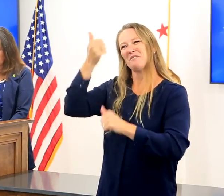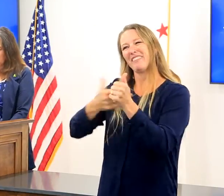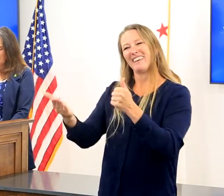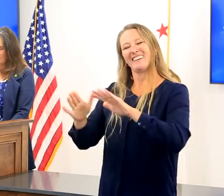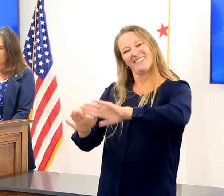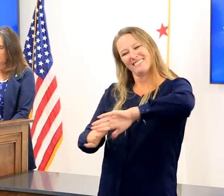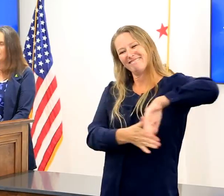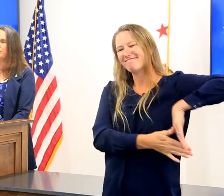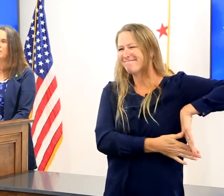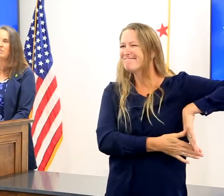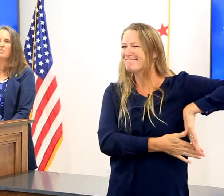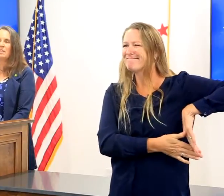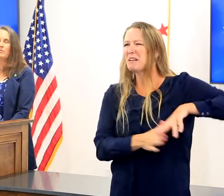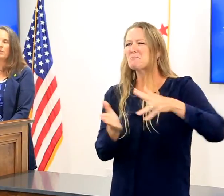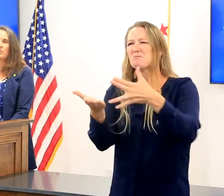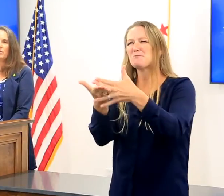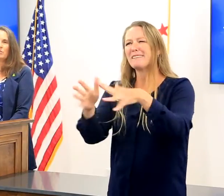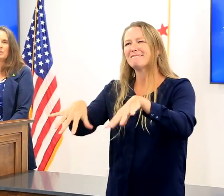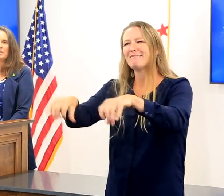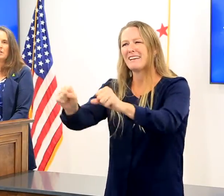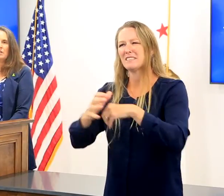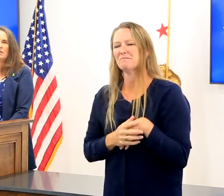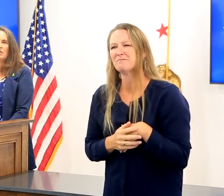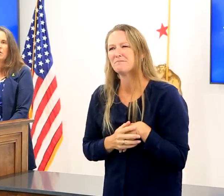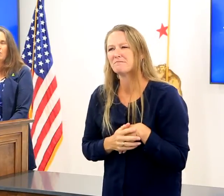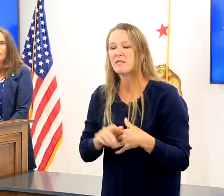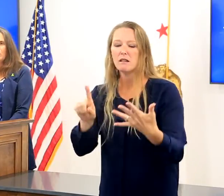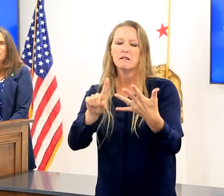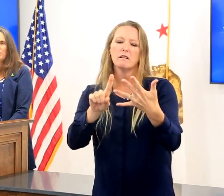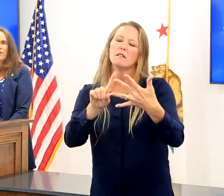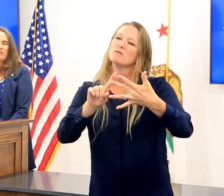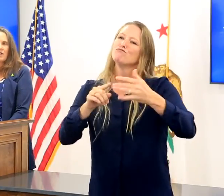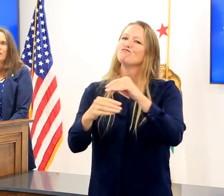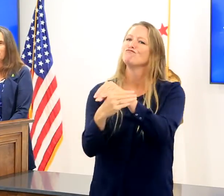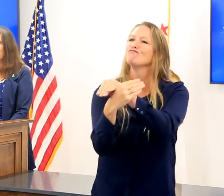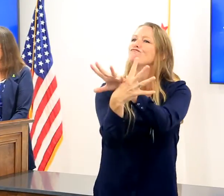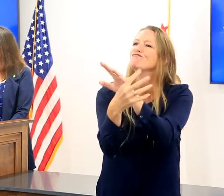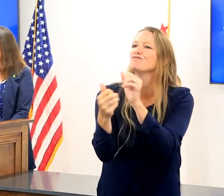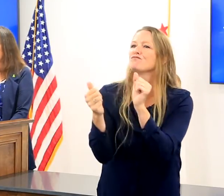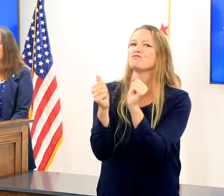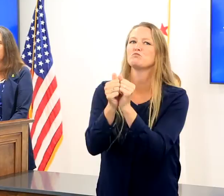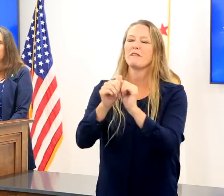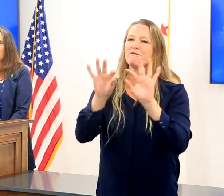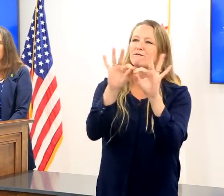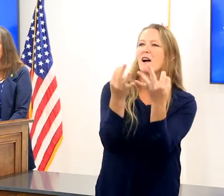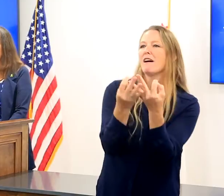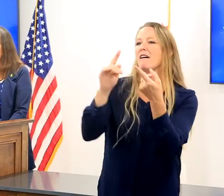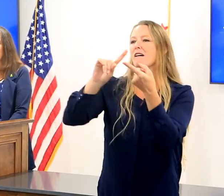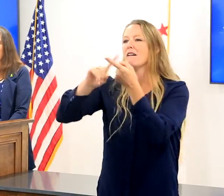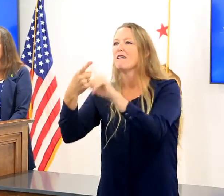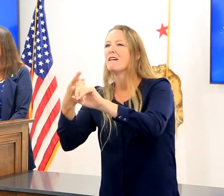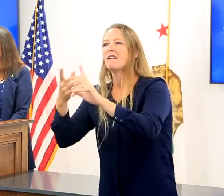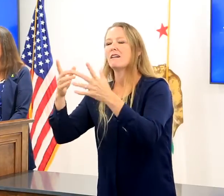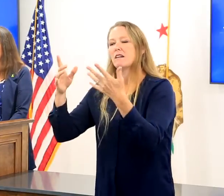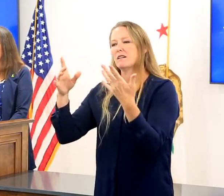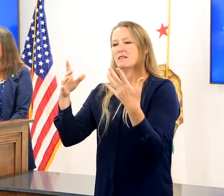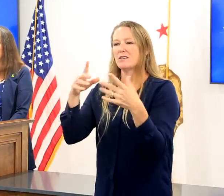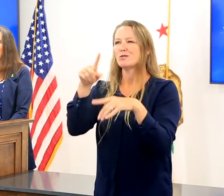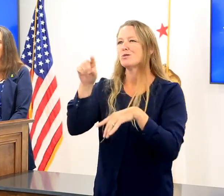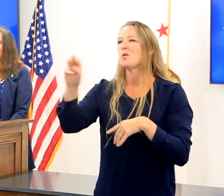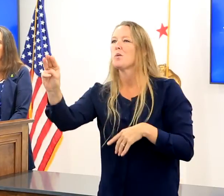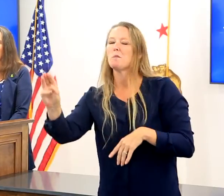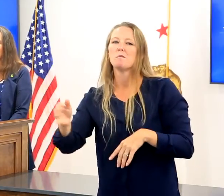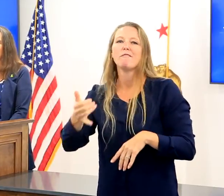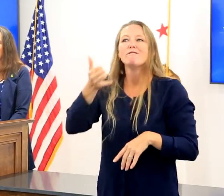Expand your connections with loved ones virtually. Go on more FaceTime, Zoom calls, or just a regular telephone